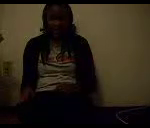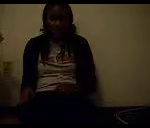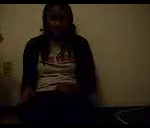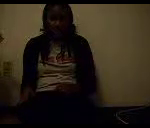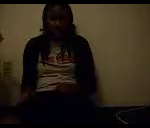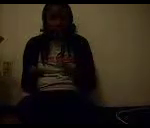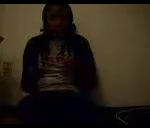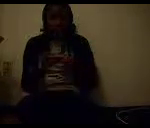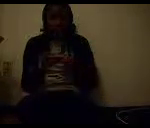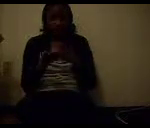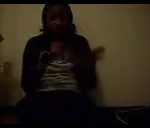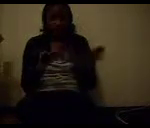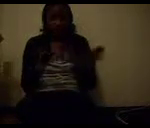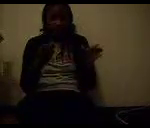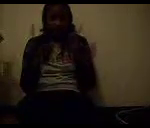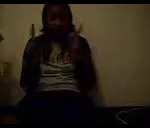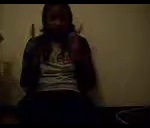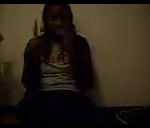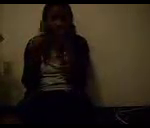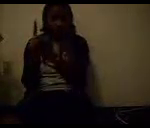I'll do, nice. To meet you.